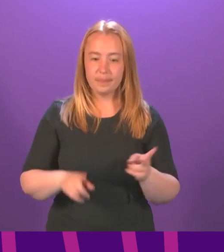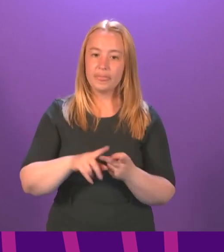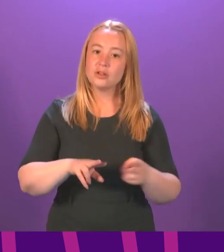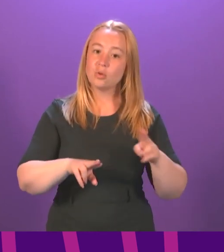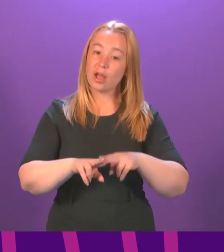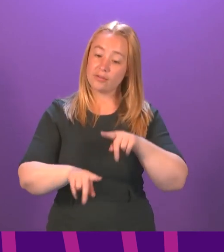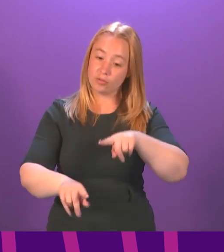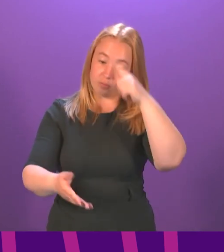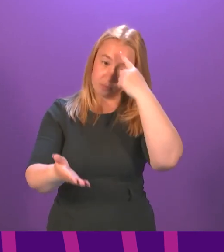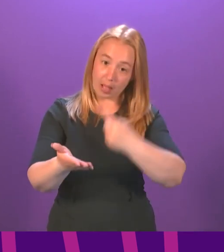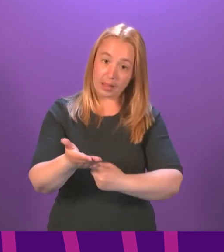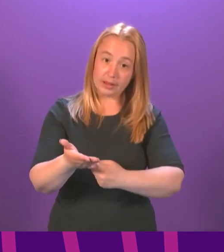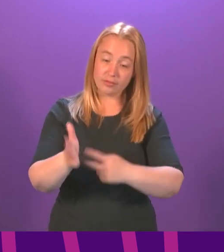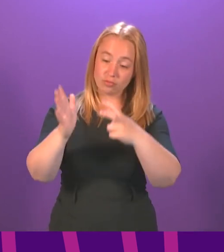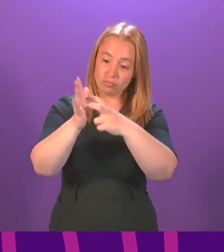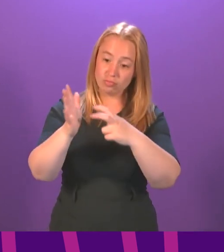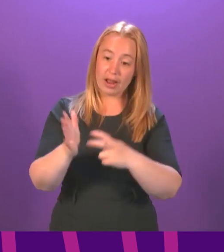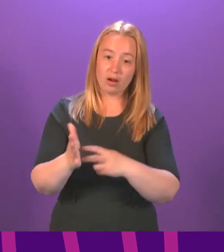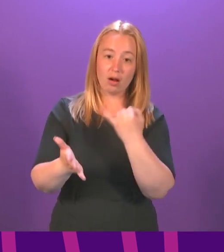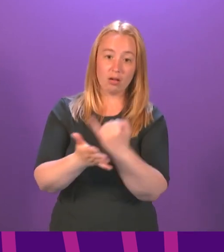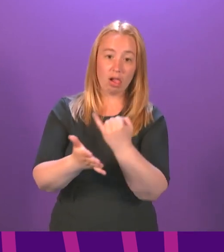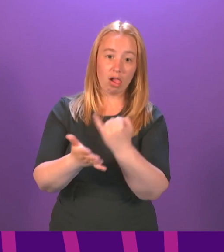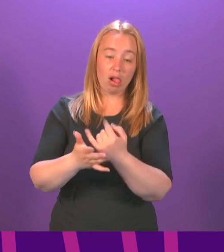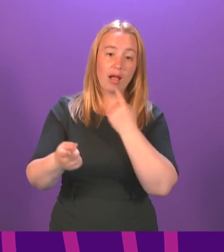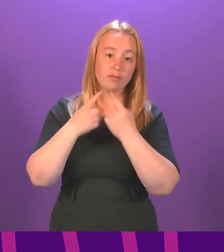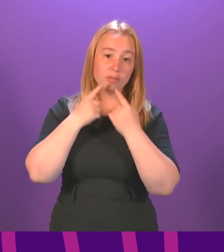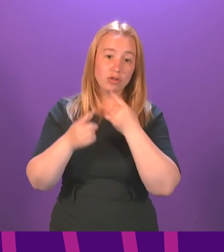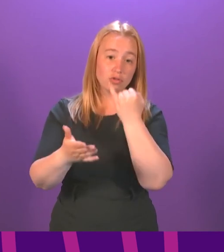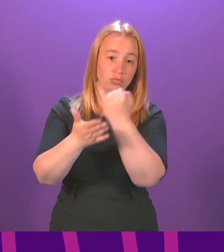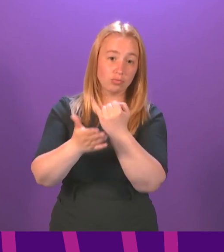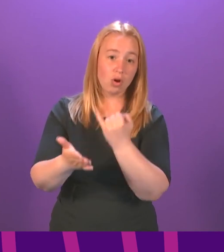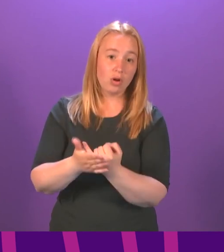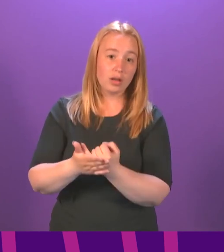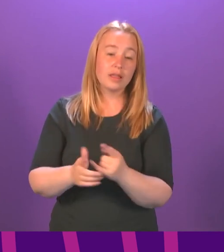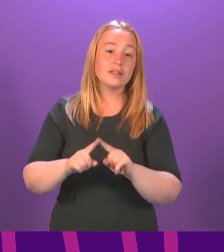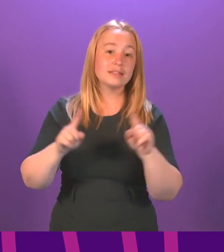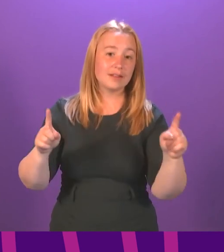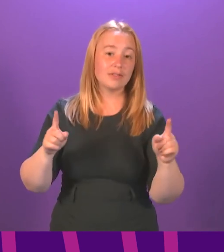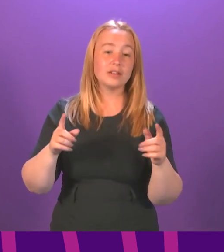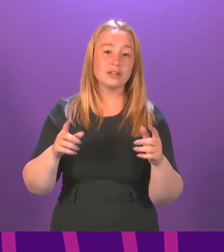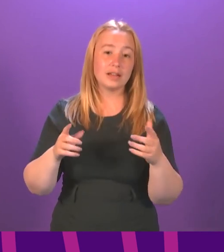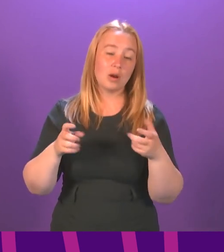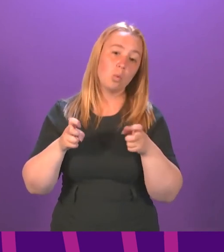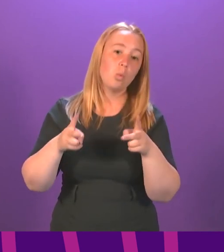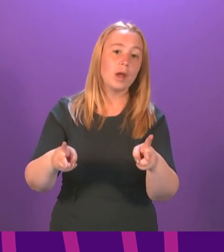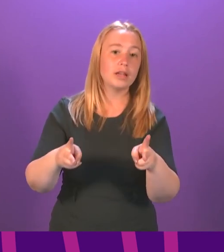he believes that inaccurate information has been provided, then there are a number of mechanisms available for that to be brought to the